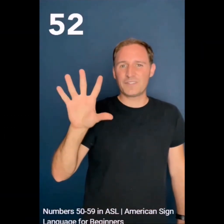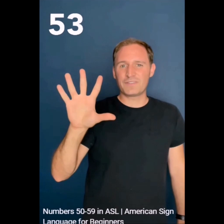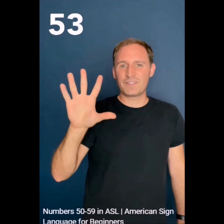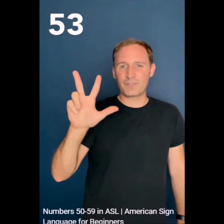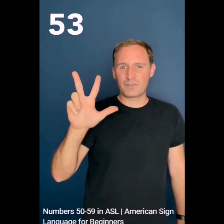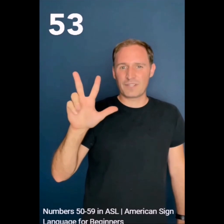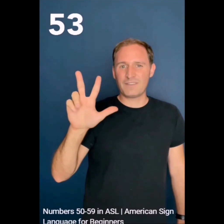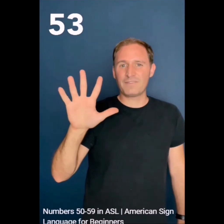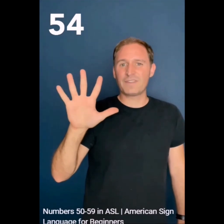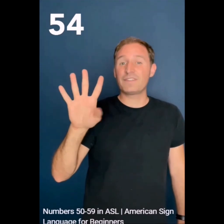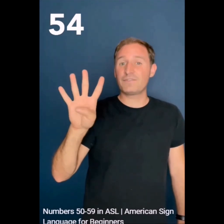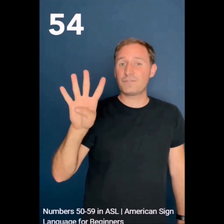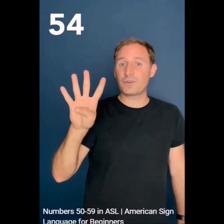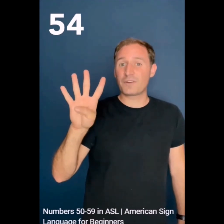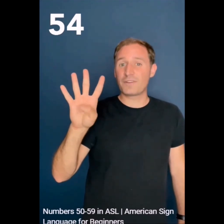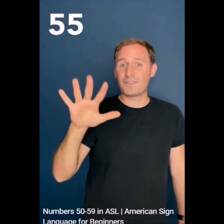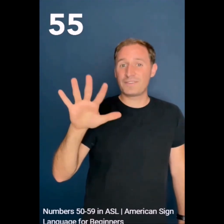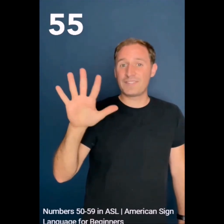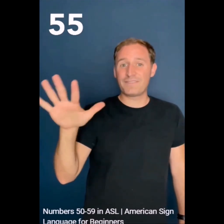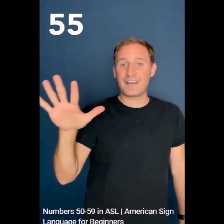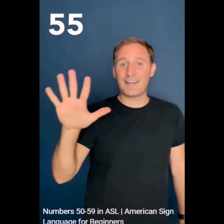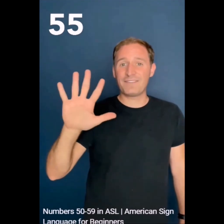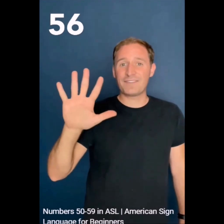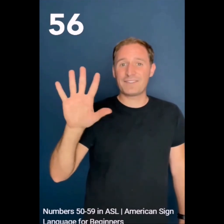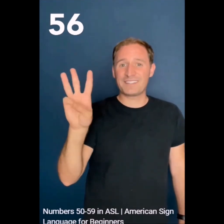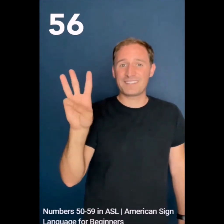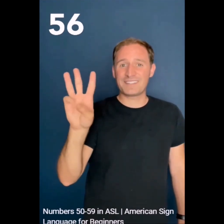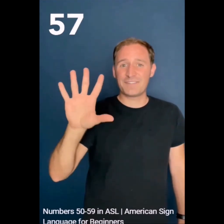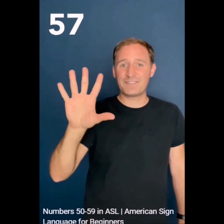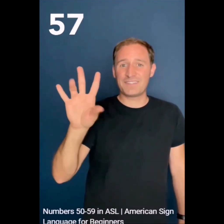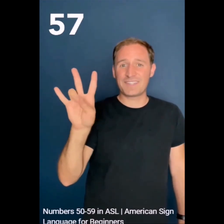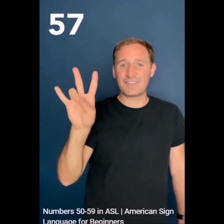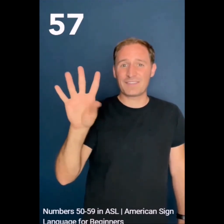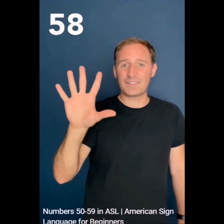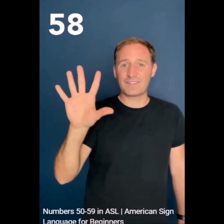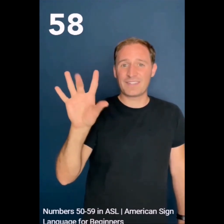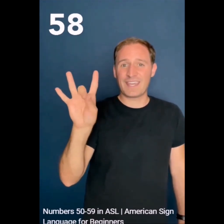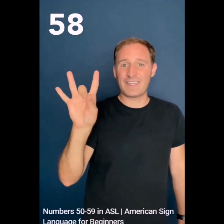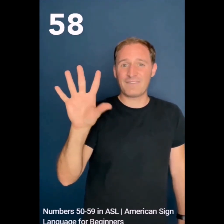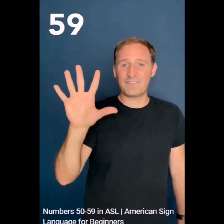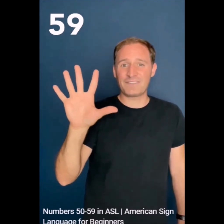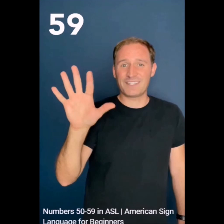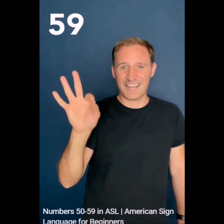53, 54, 55, 56, 57, 58, 59.